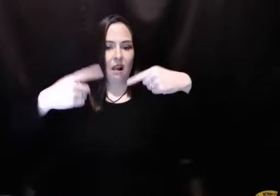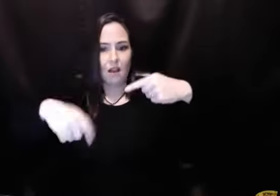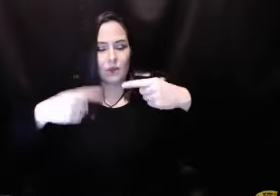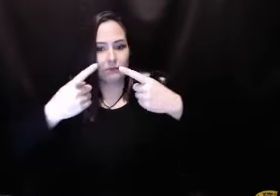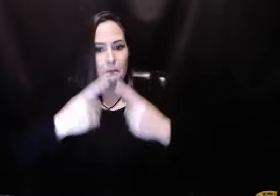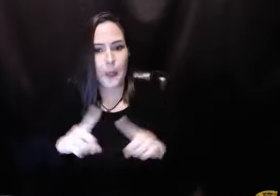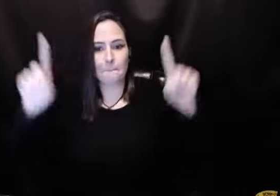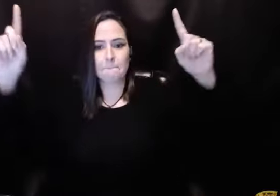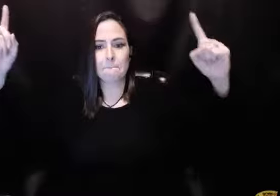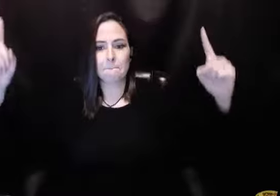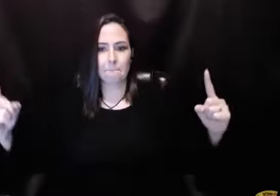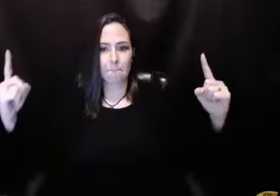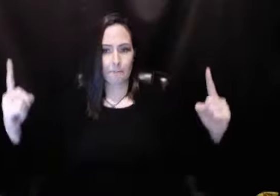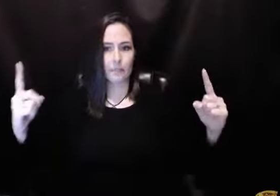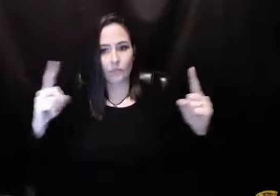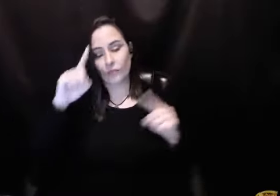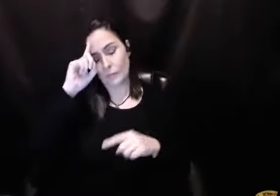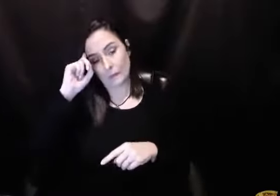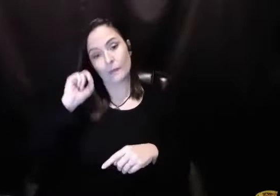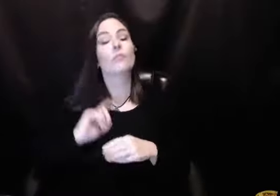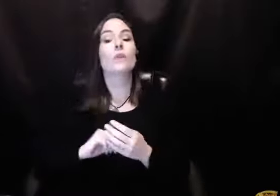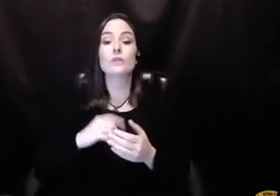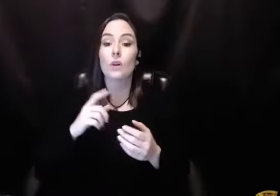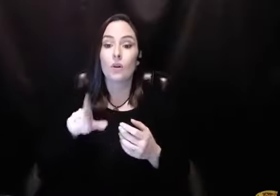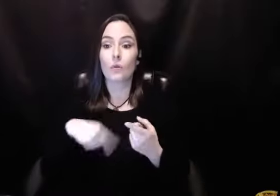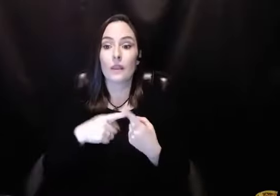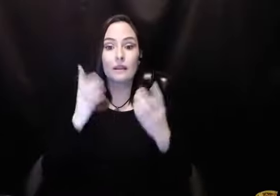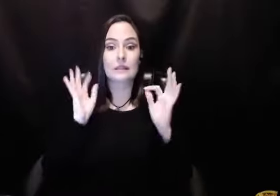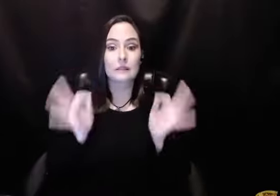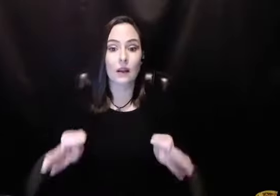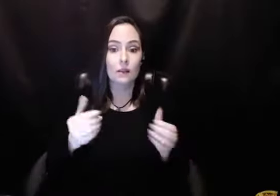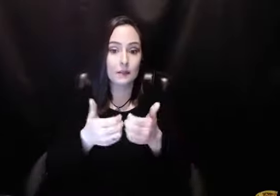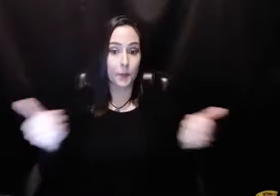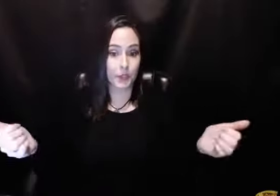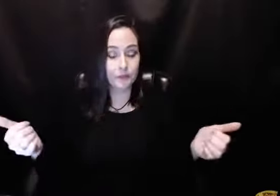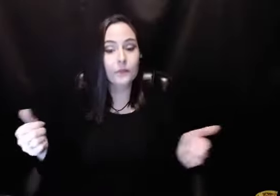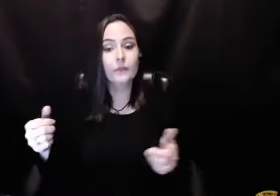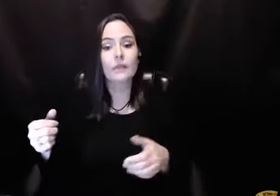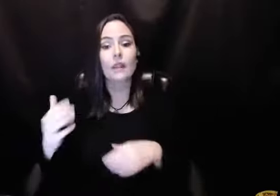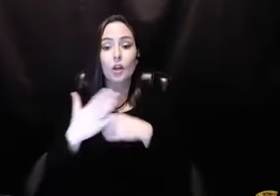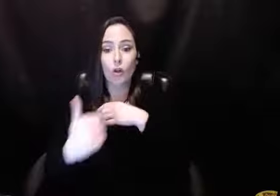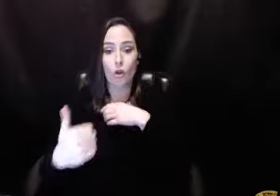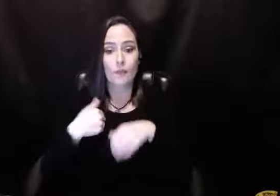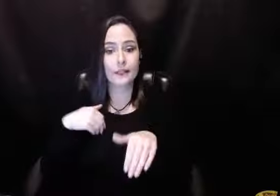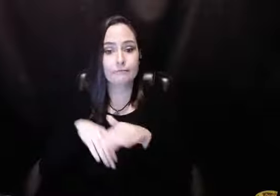But then they'd come to the, well, we got to split up. And so, inevitably, when the split up conversation